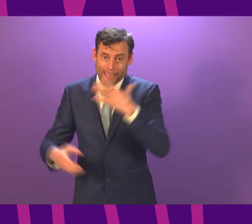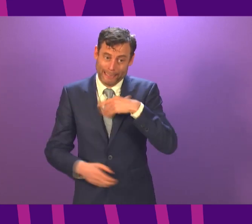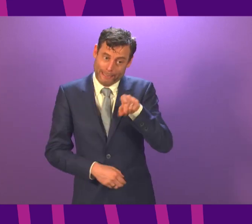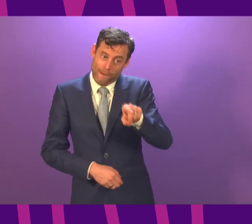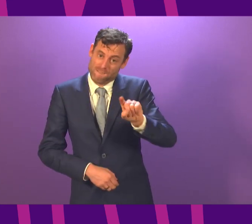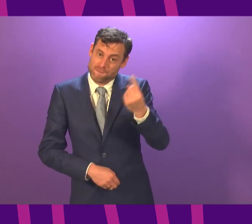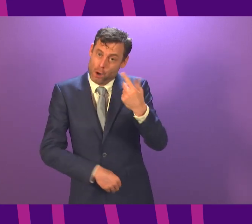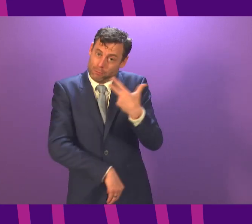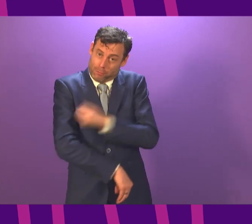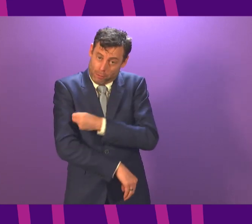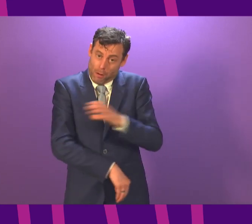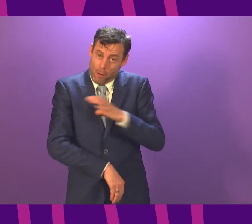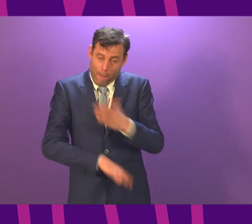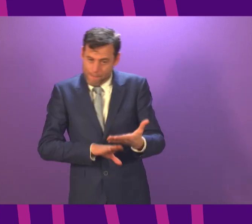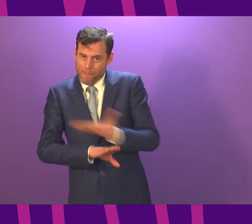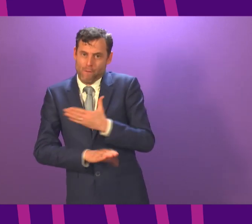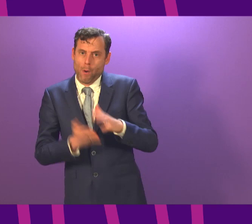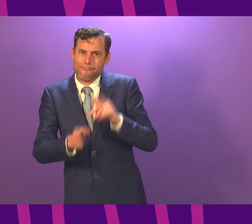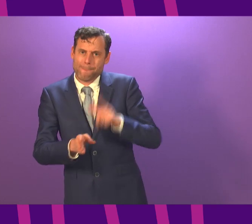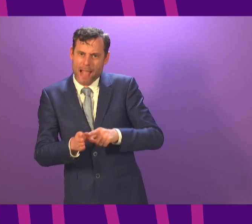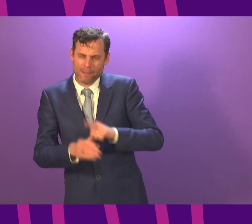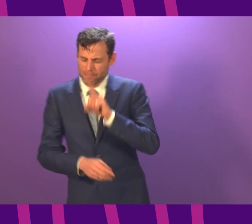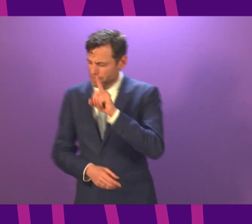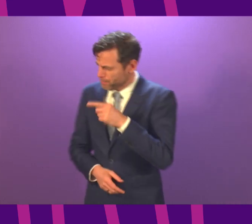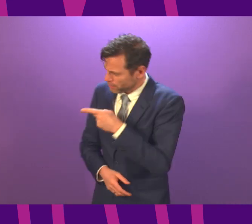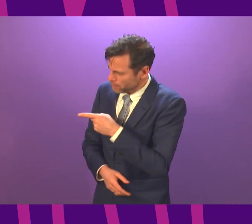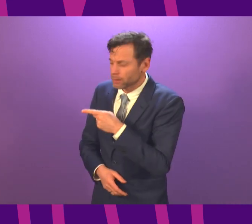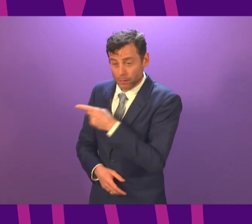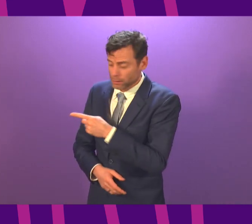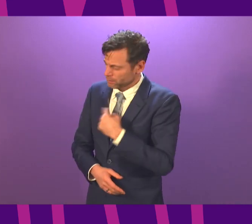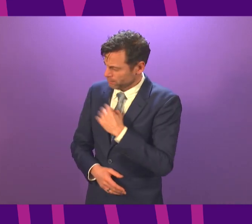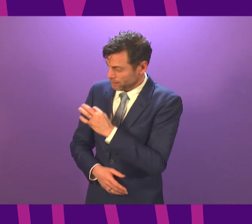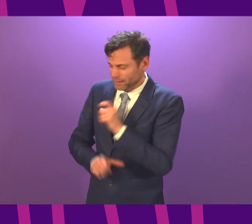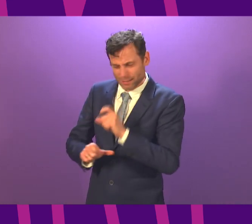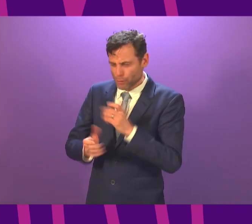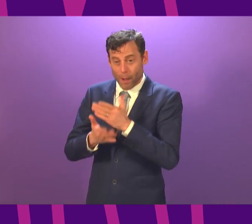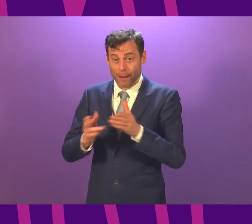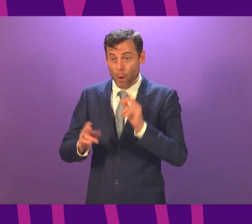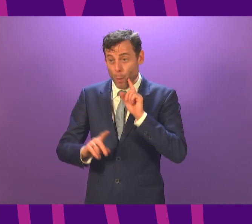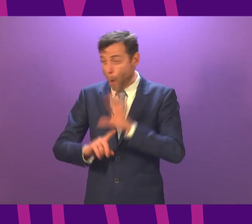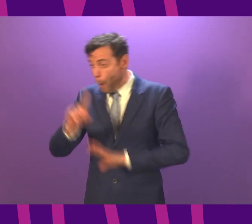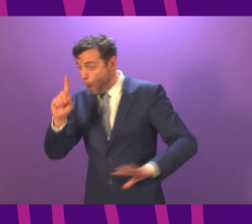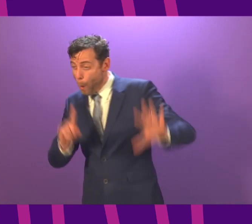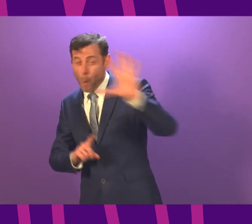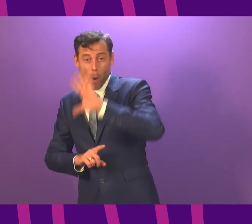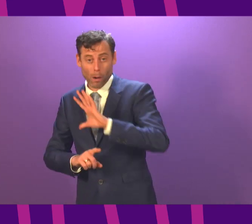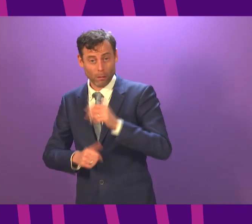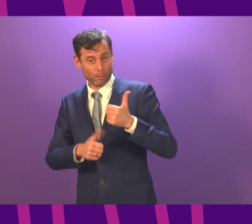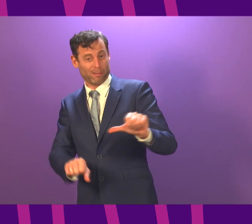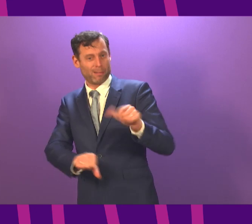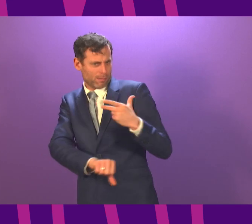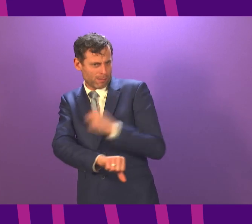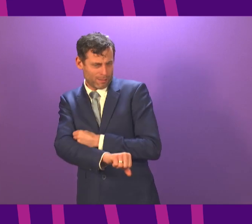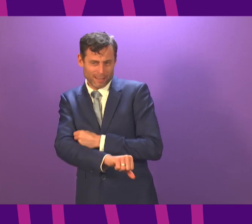about when and where groups on that list will be vaccinated in each health board area. While this is of course dependent on supply, as has been